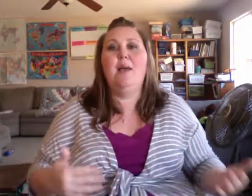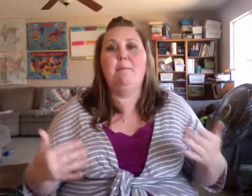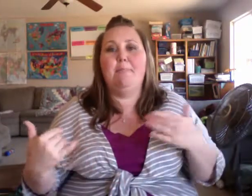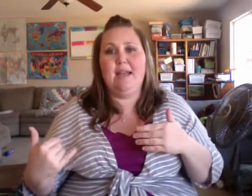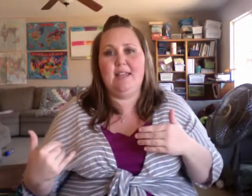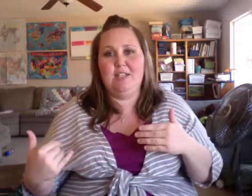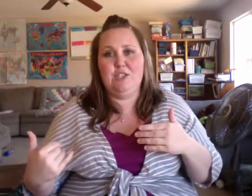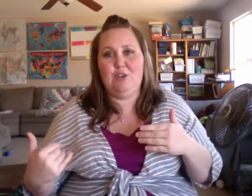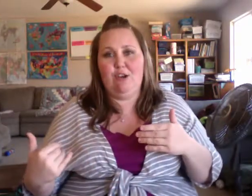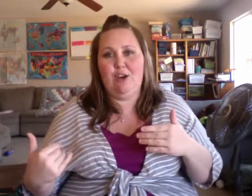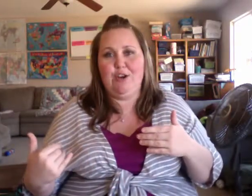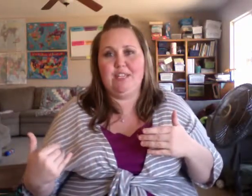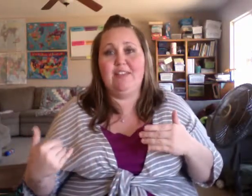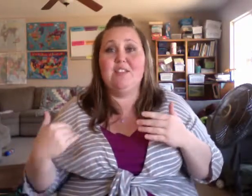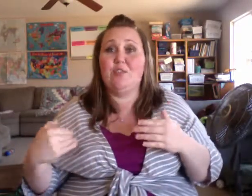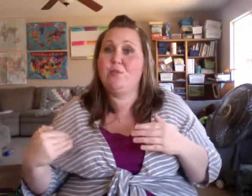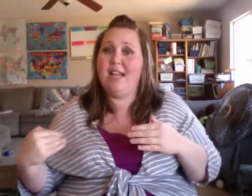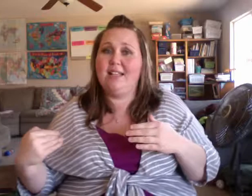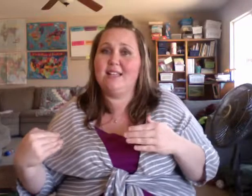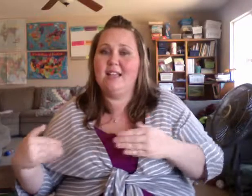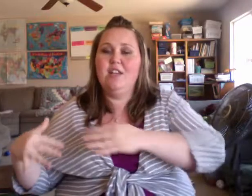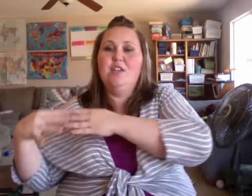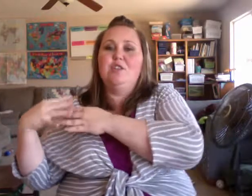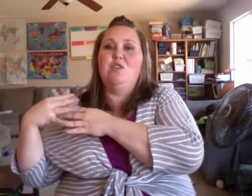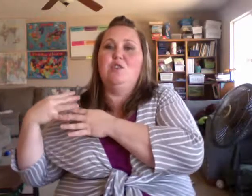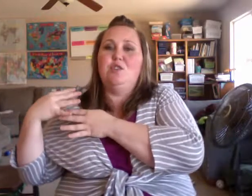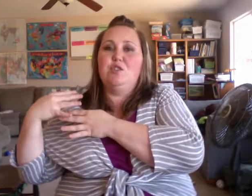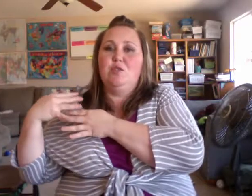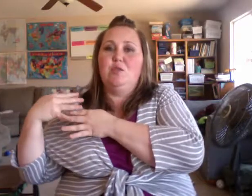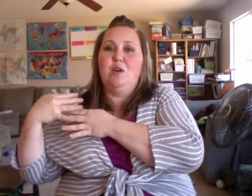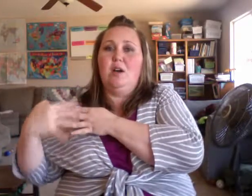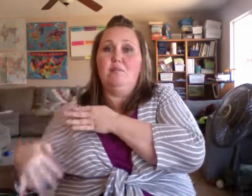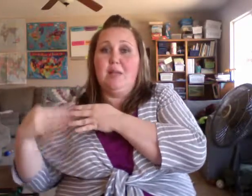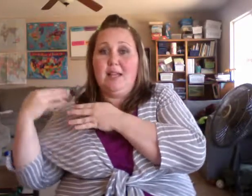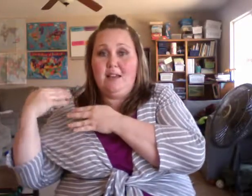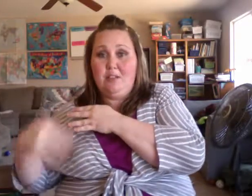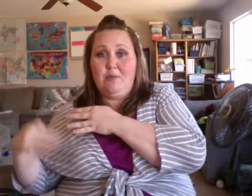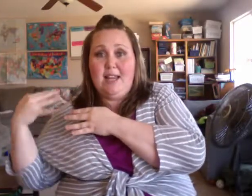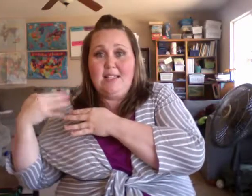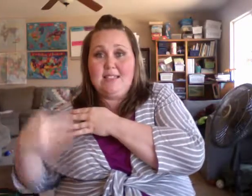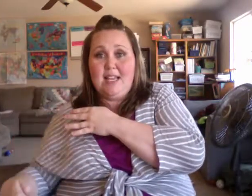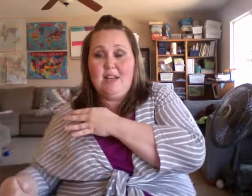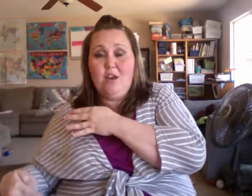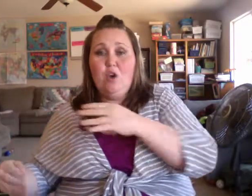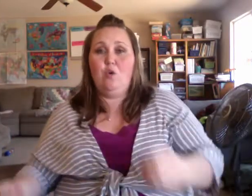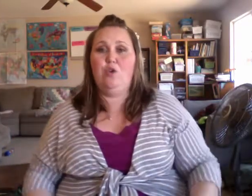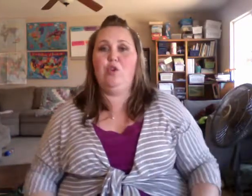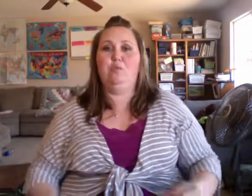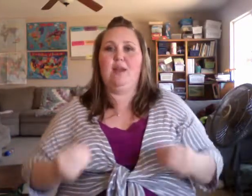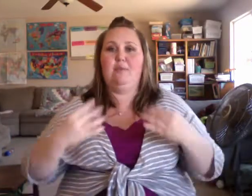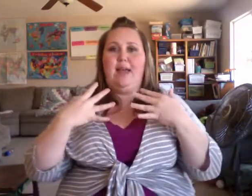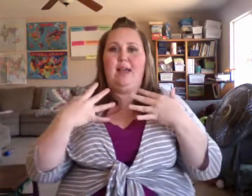back into your heart. And that's on the right hand side. So you could do blood on the right hand side or you could bring it back.